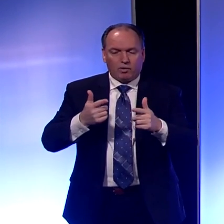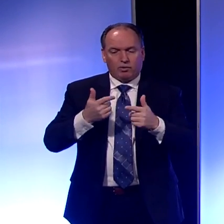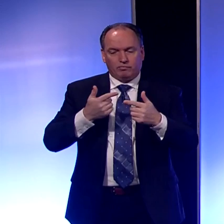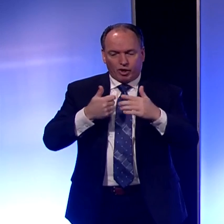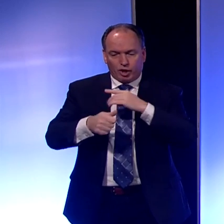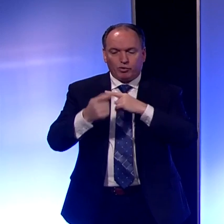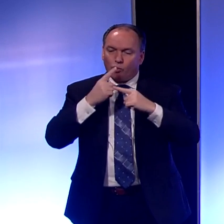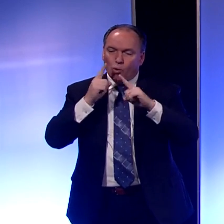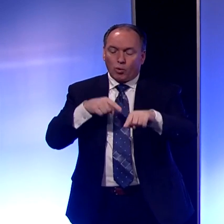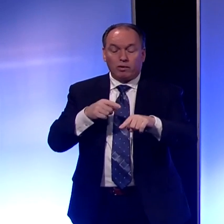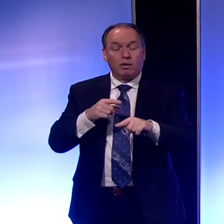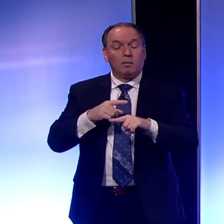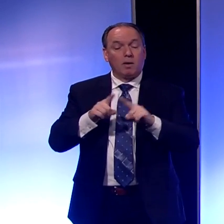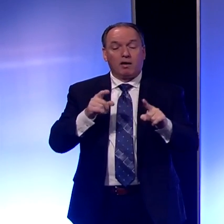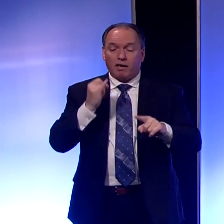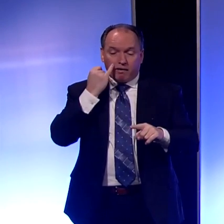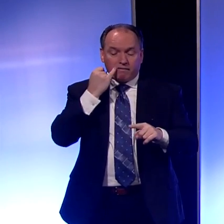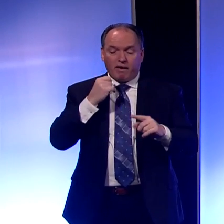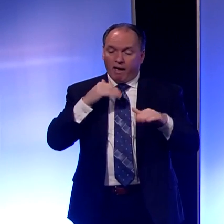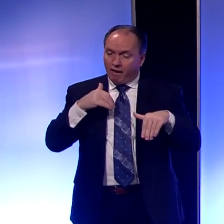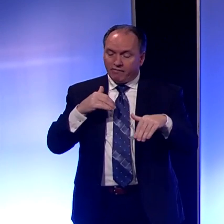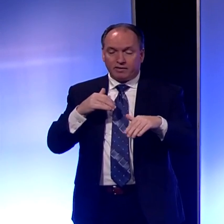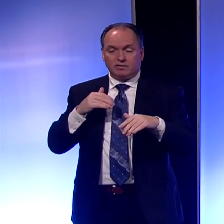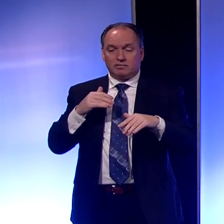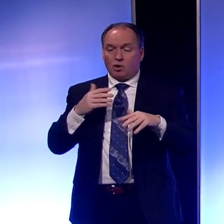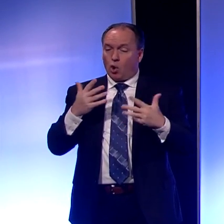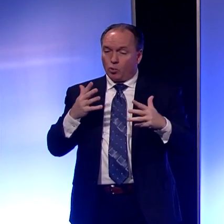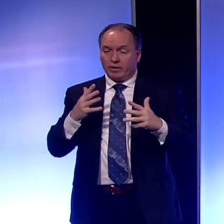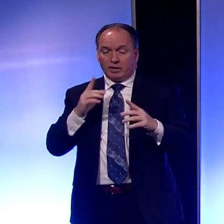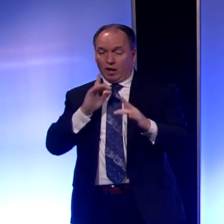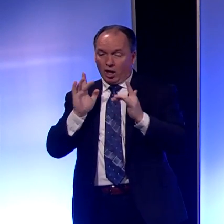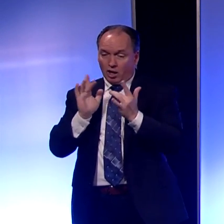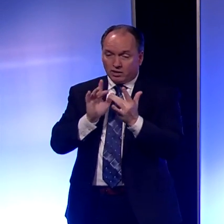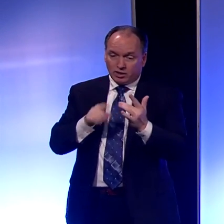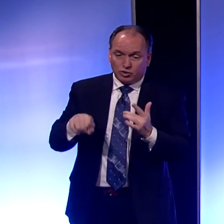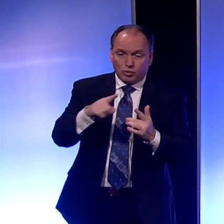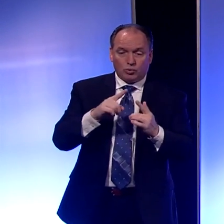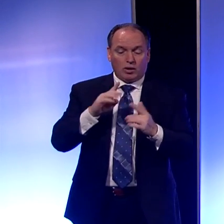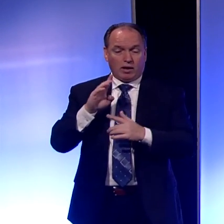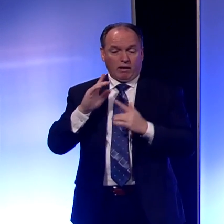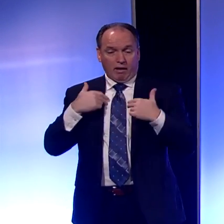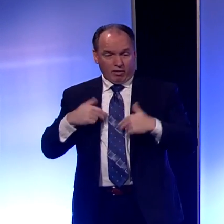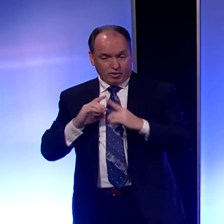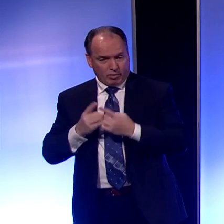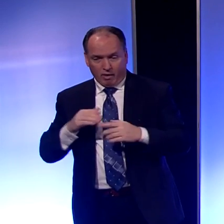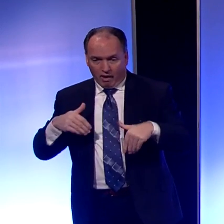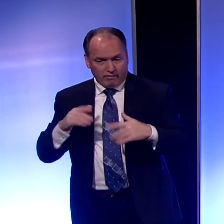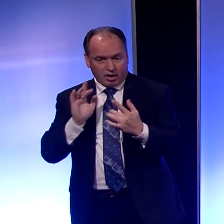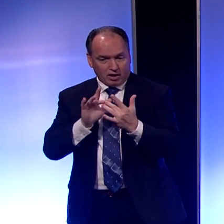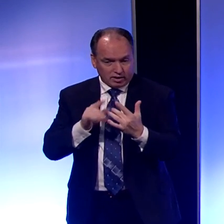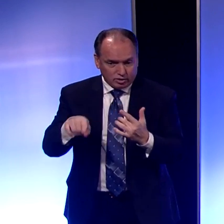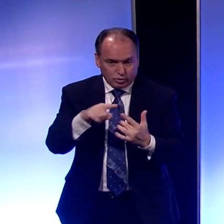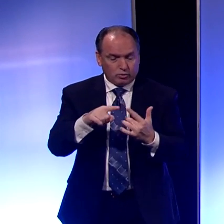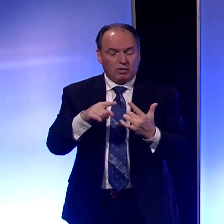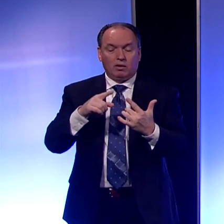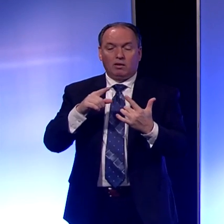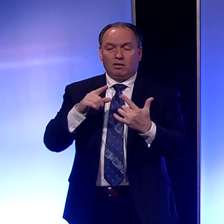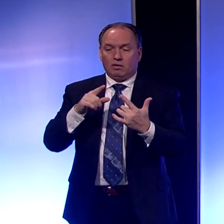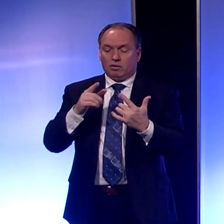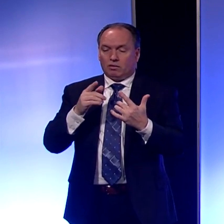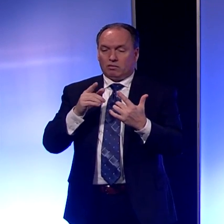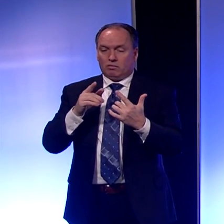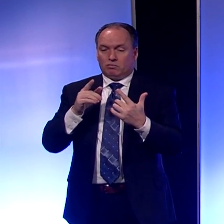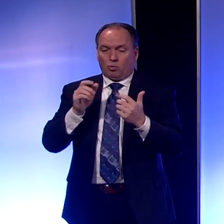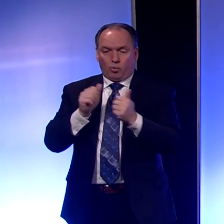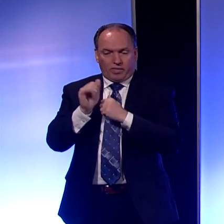if you have not been contacted by the health department, you haven't had contact with this person in a way